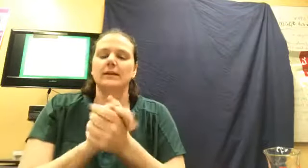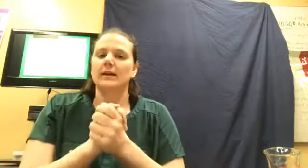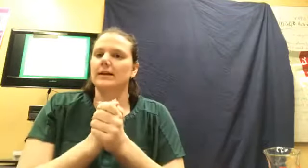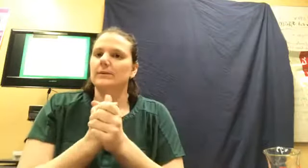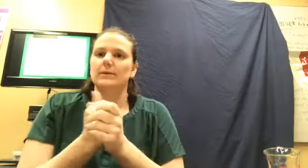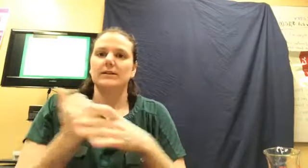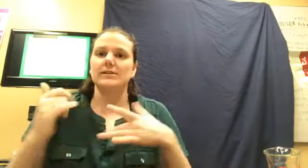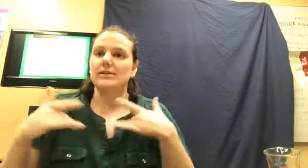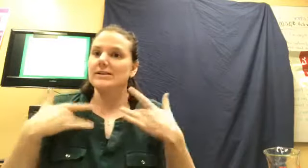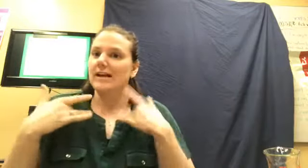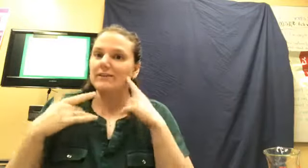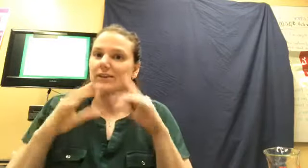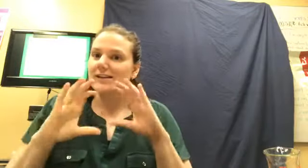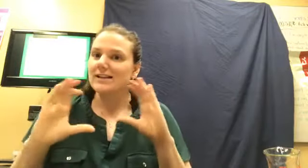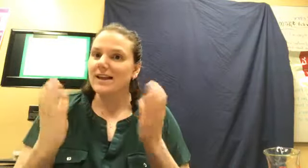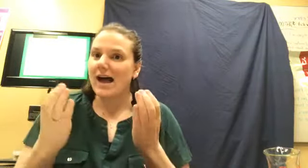We're so excited for this class.